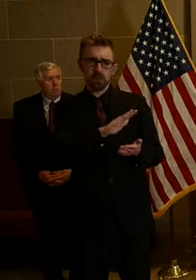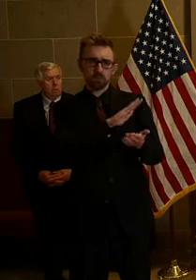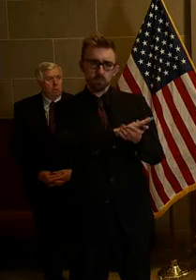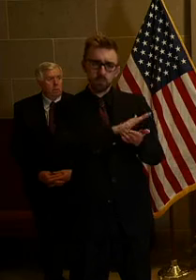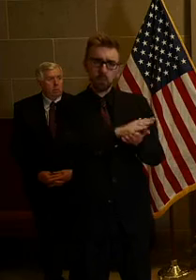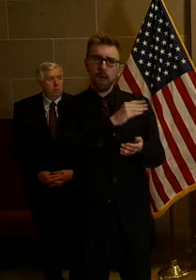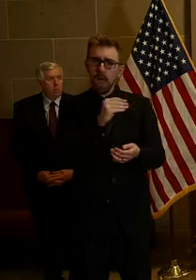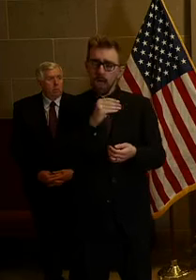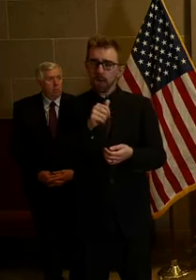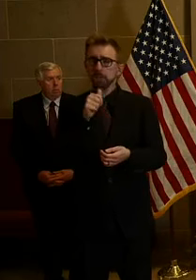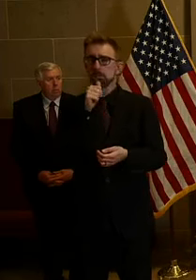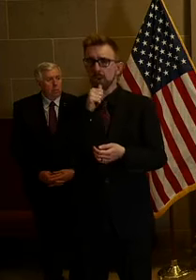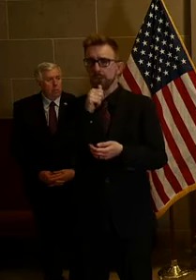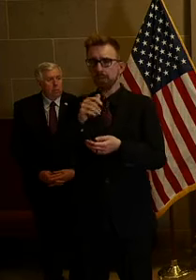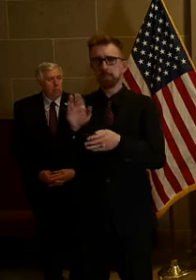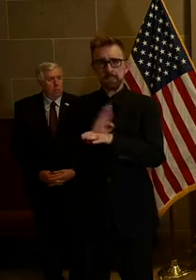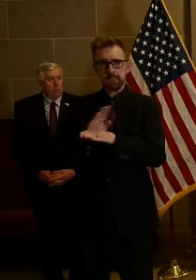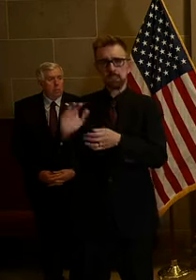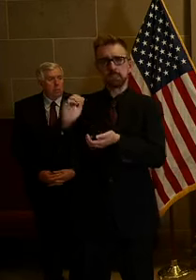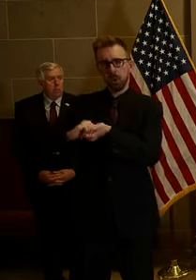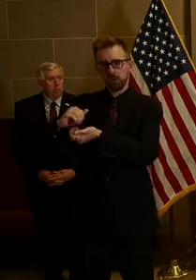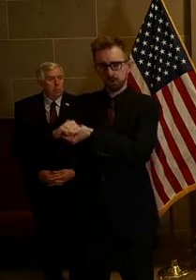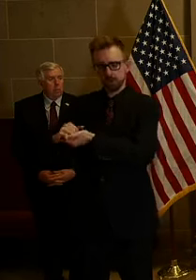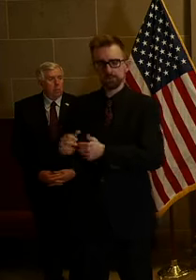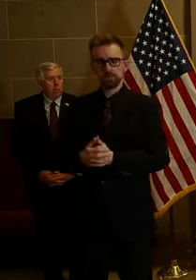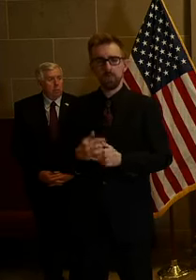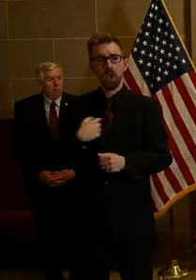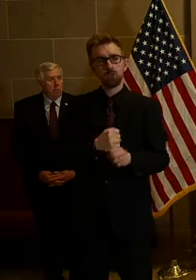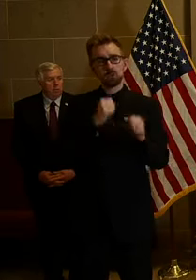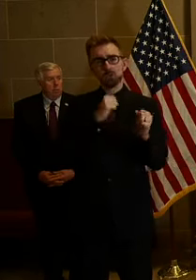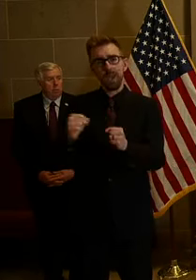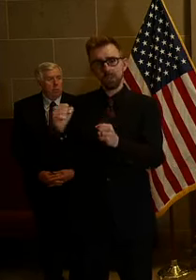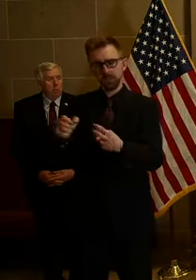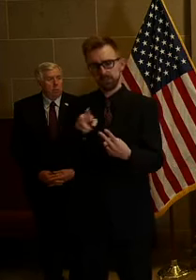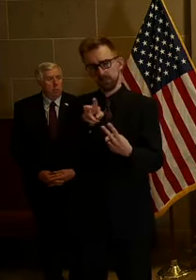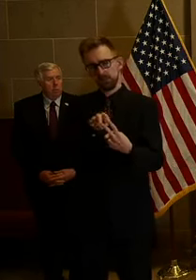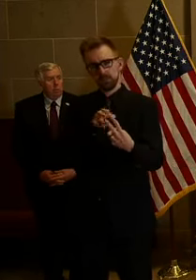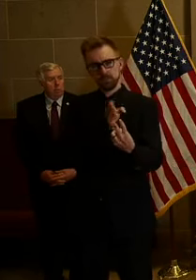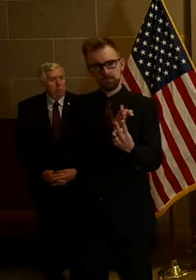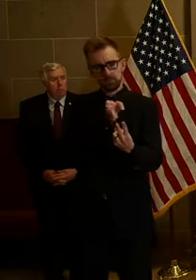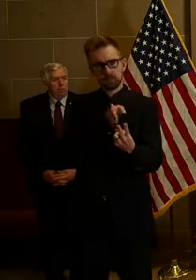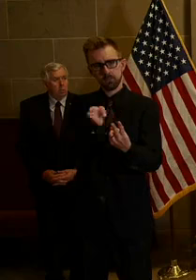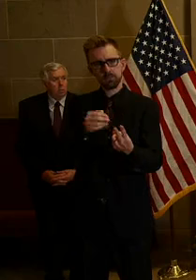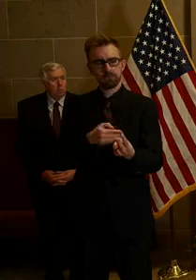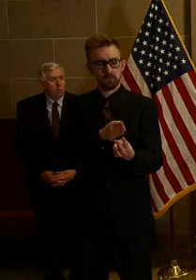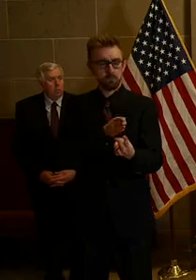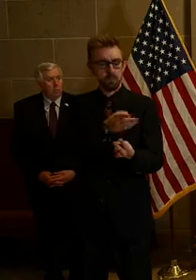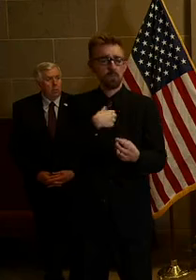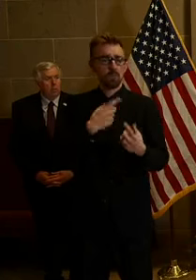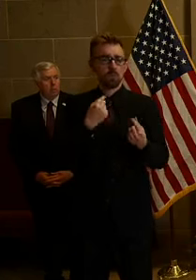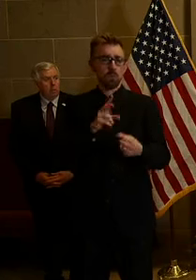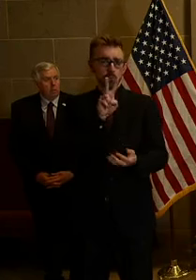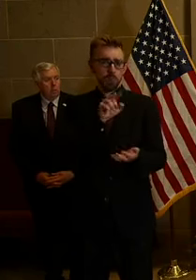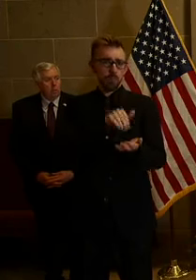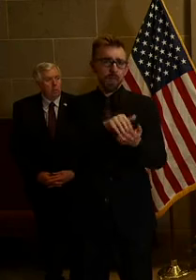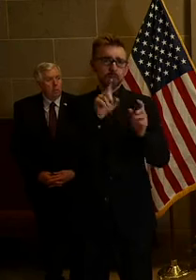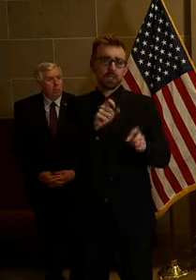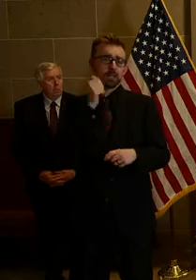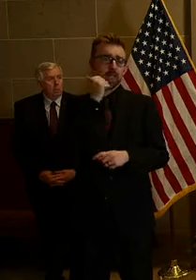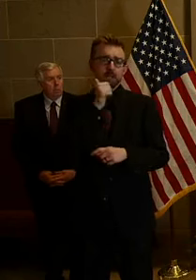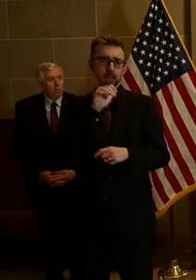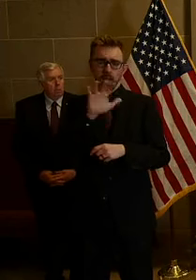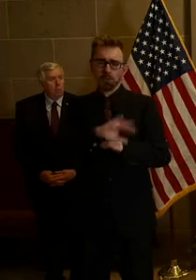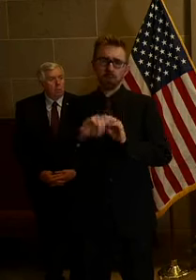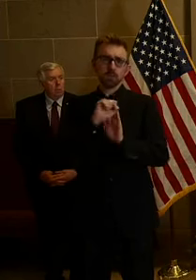private partners, our strategy on testing is twofold. We're doing about 2000 tests a day in Missouri